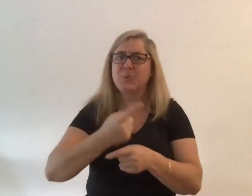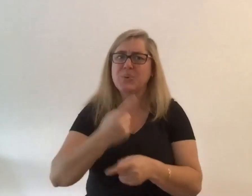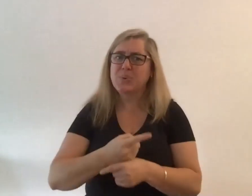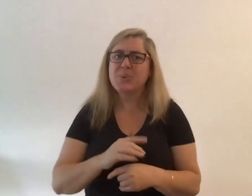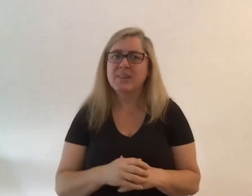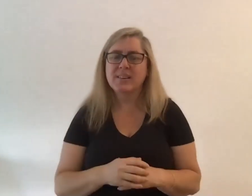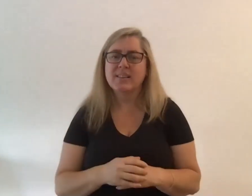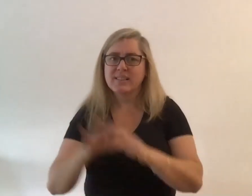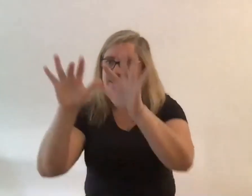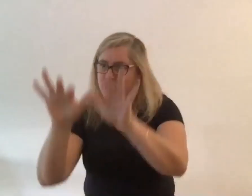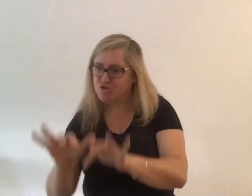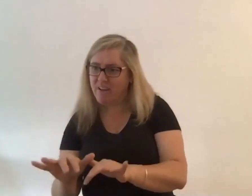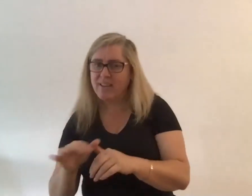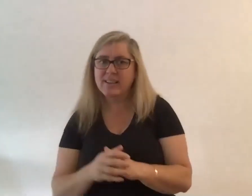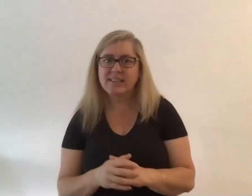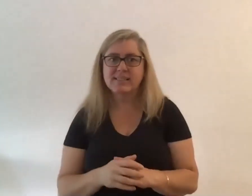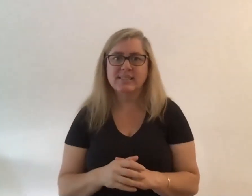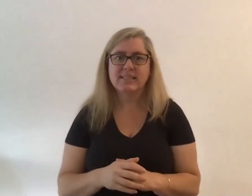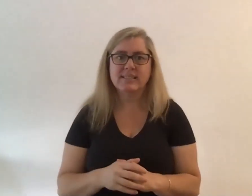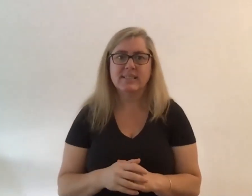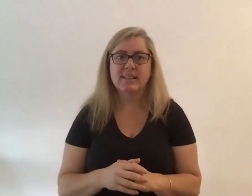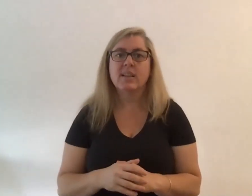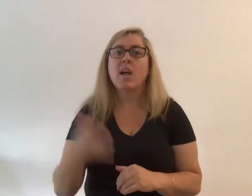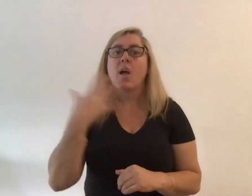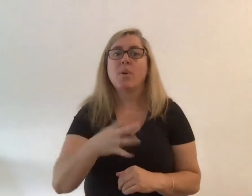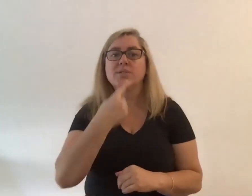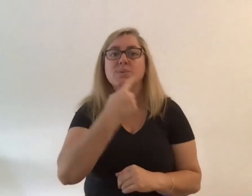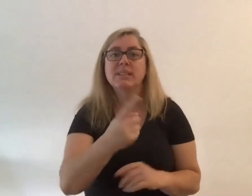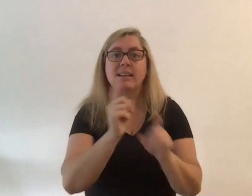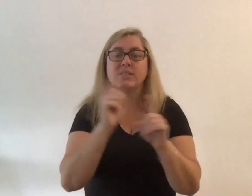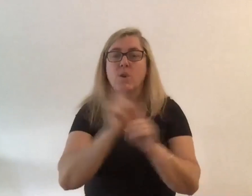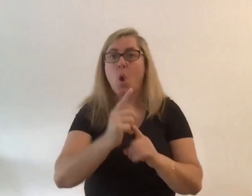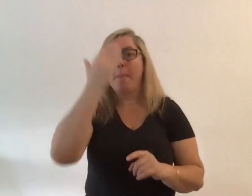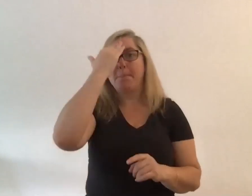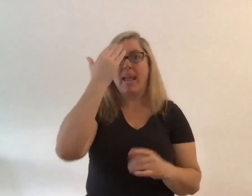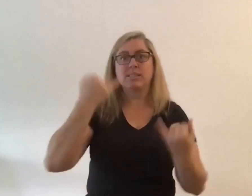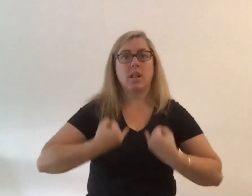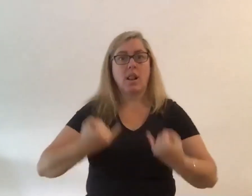and you know just want to say one thing that mental illness is so stuck in the medical model